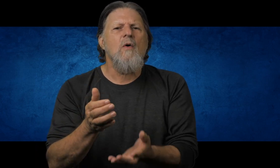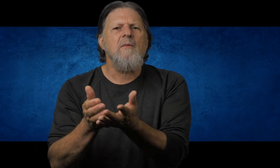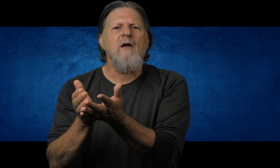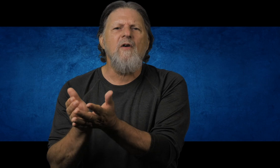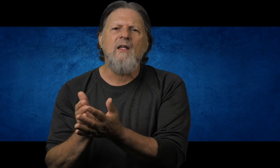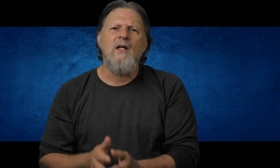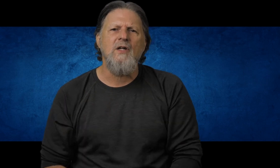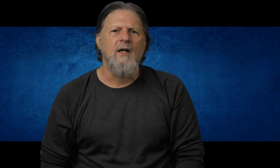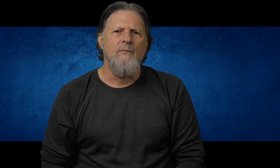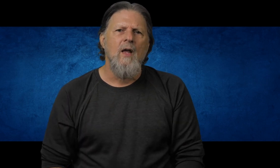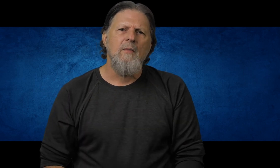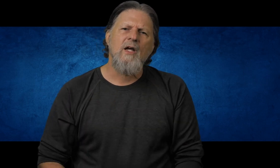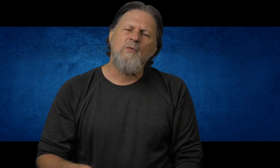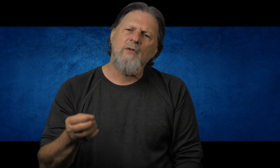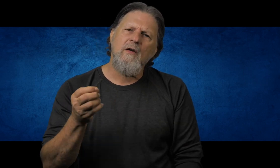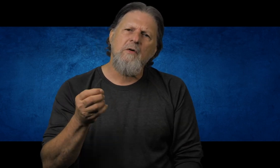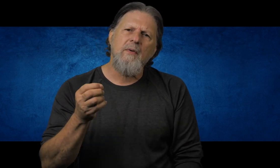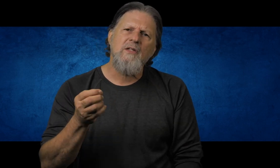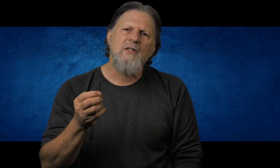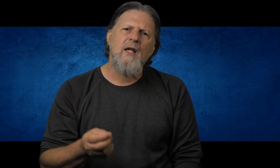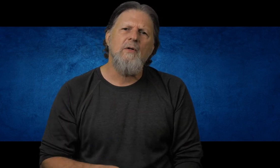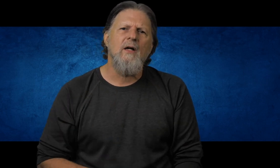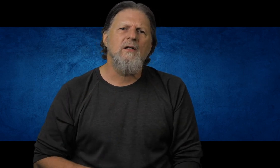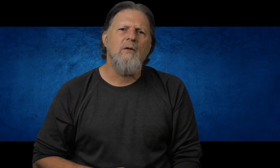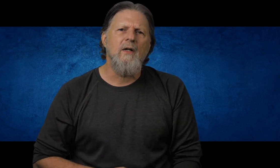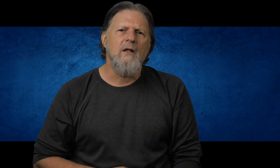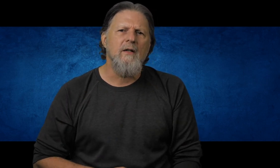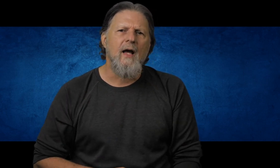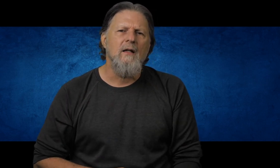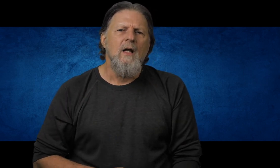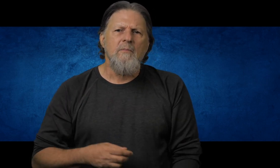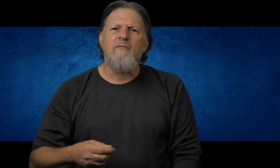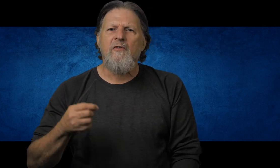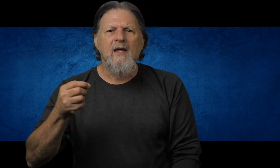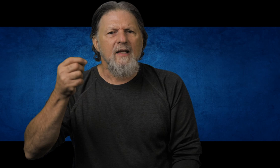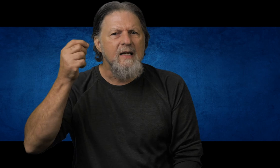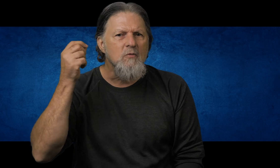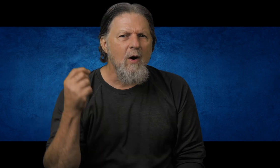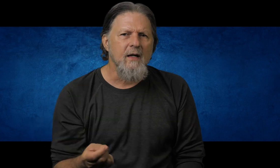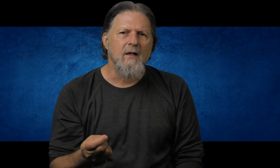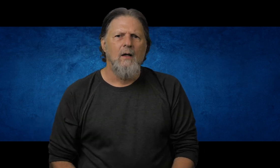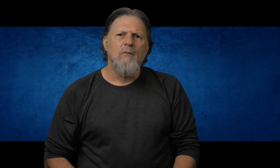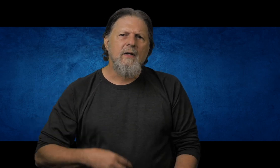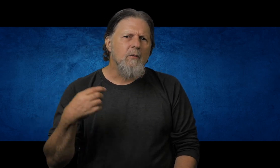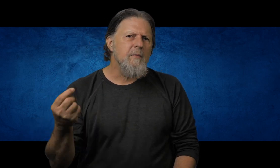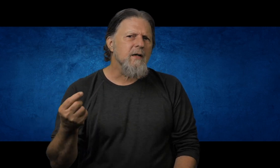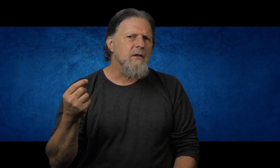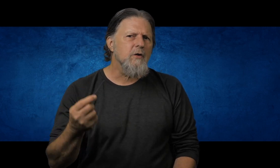to walk by faith, doesn't He? Because we'll never be stable until we learn that. But faith in what? Well, now we're back to the